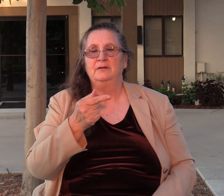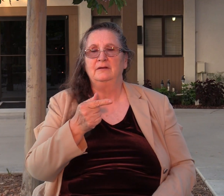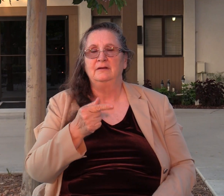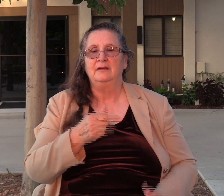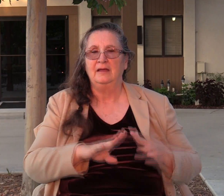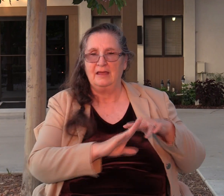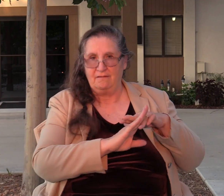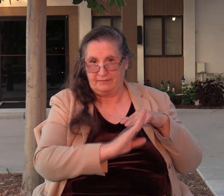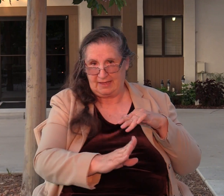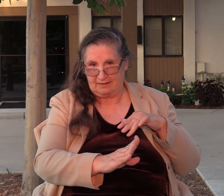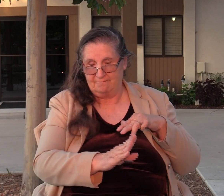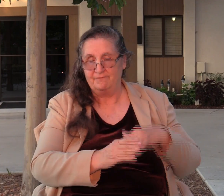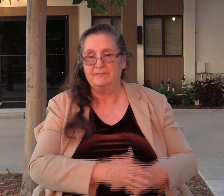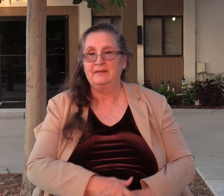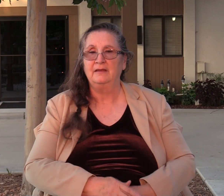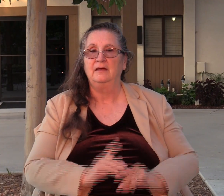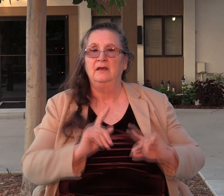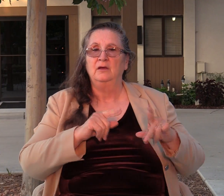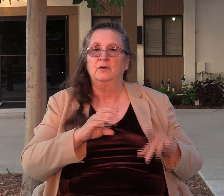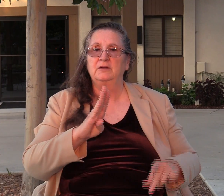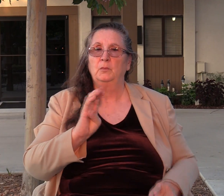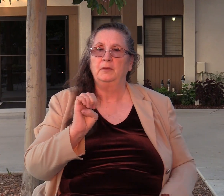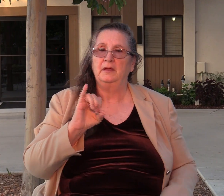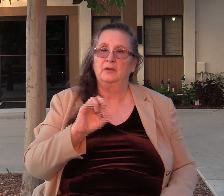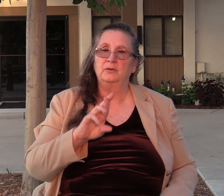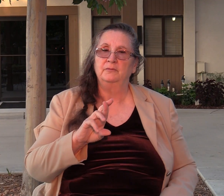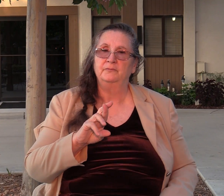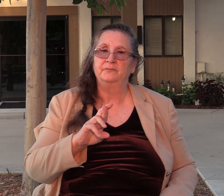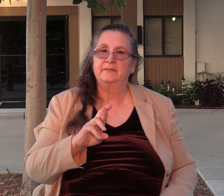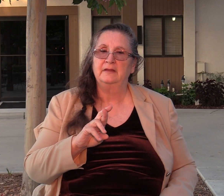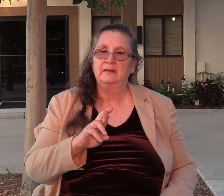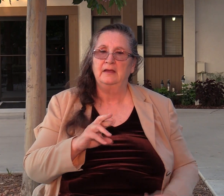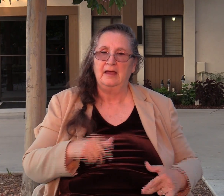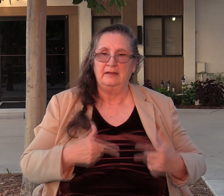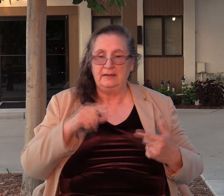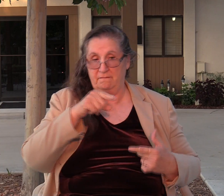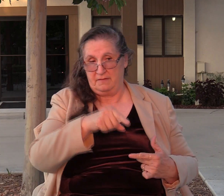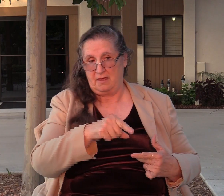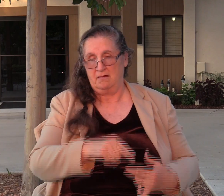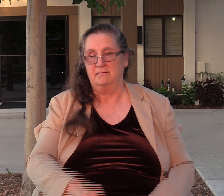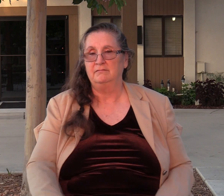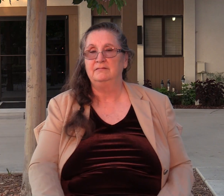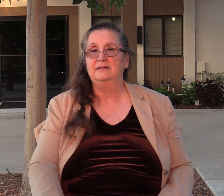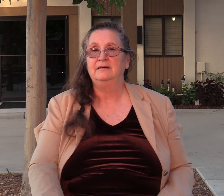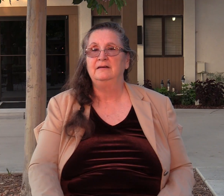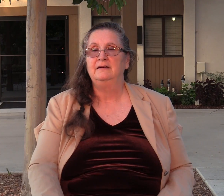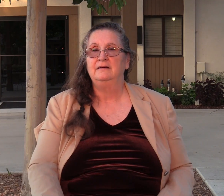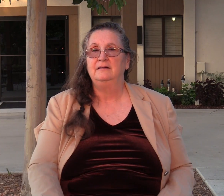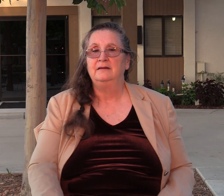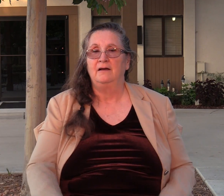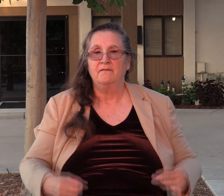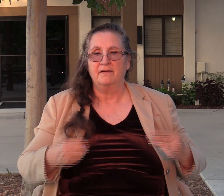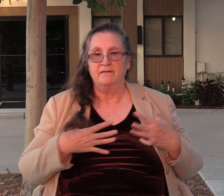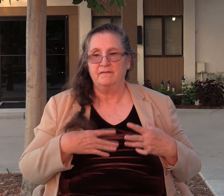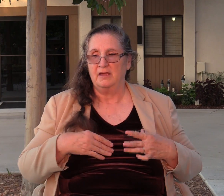and he went to Beer and dwelt there for fear of Abimelech his brother.